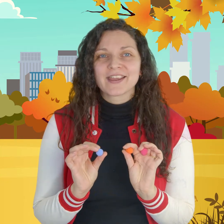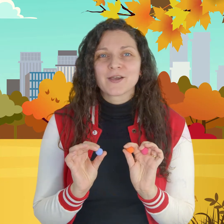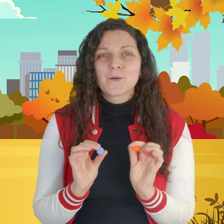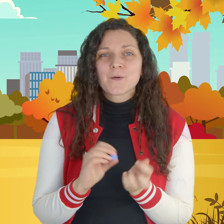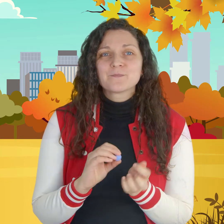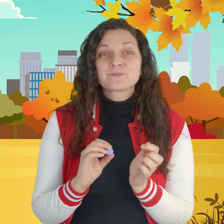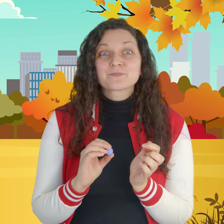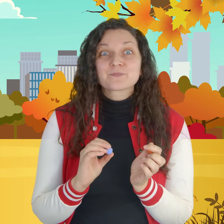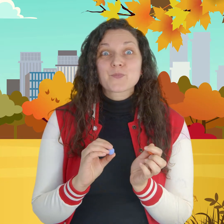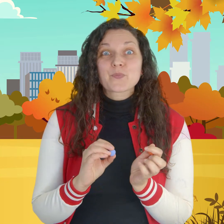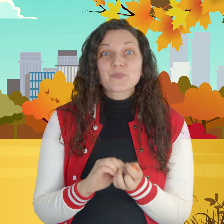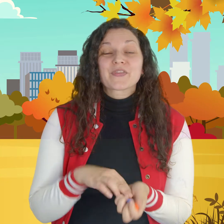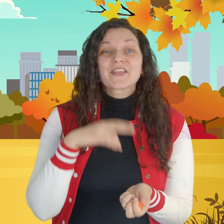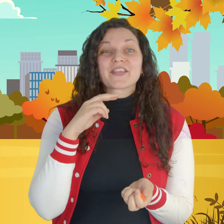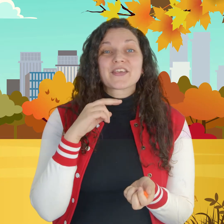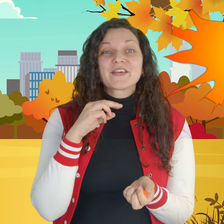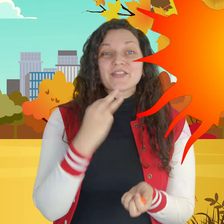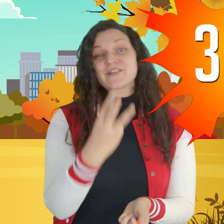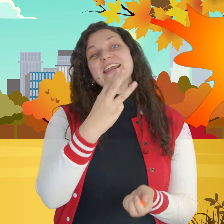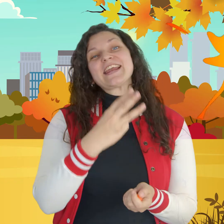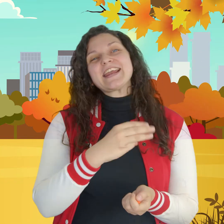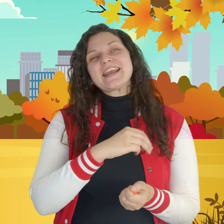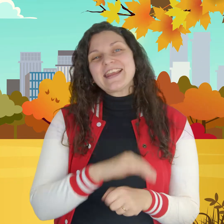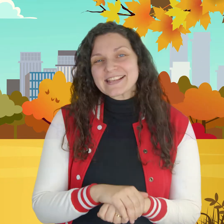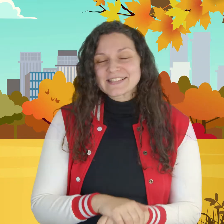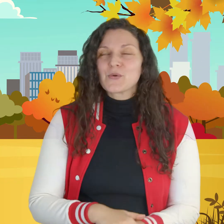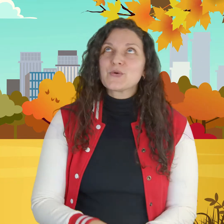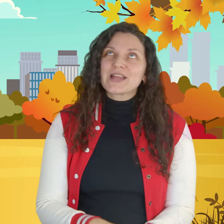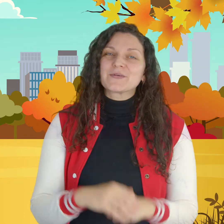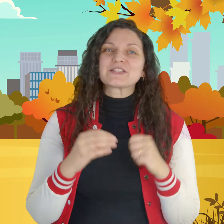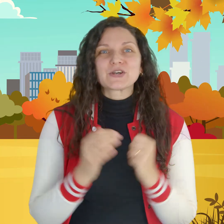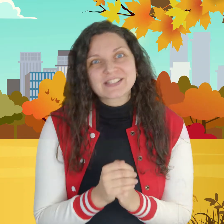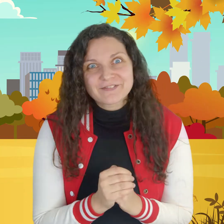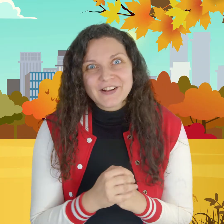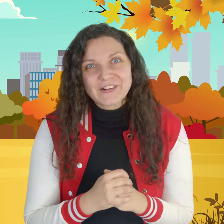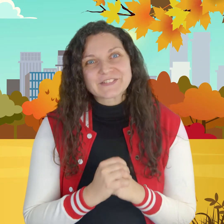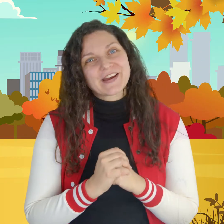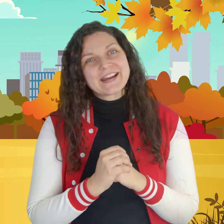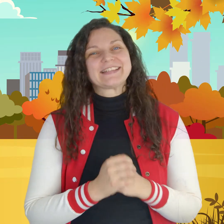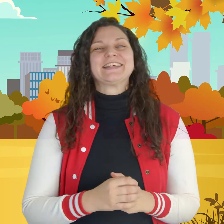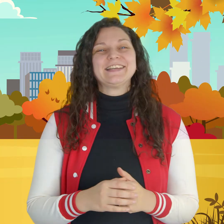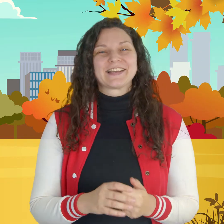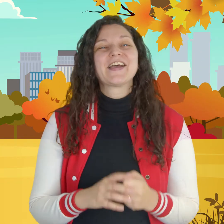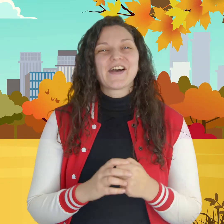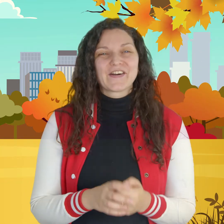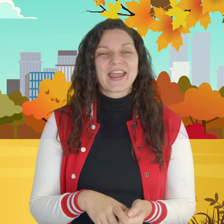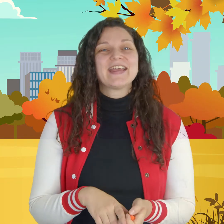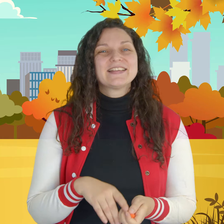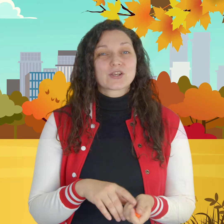three yes oh that was so difficult right okay so